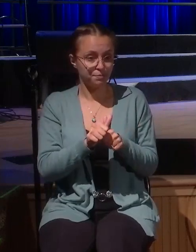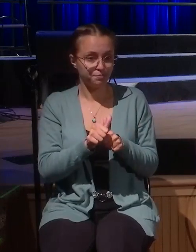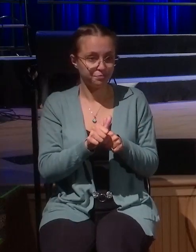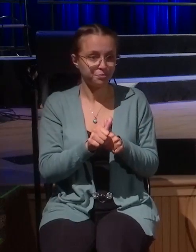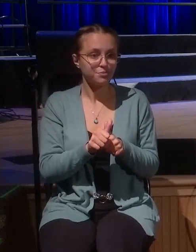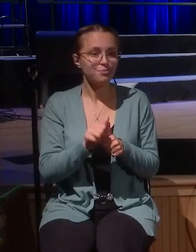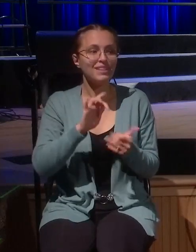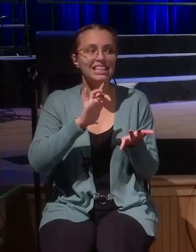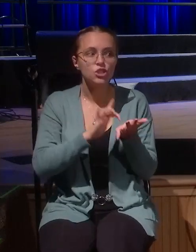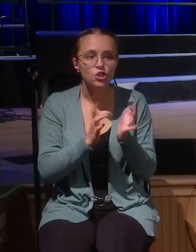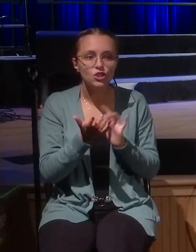name.